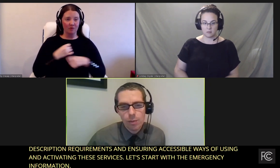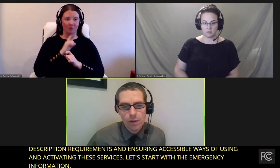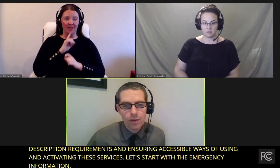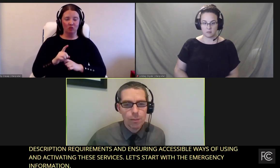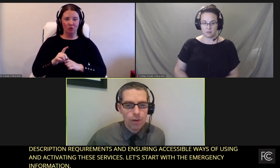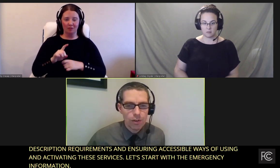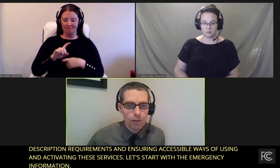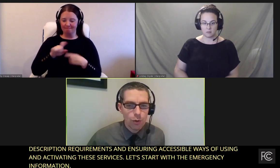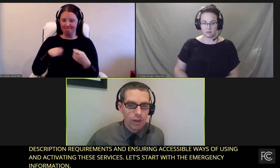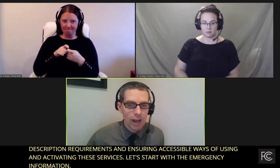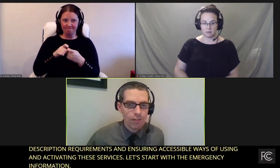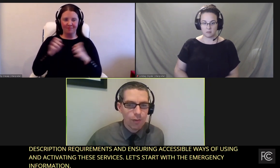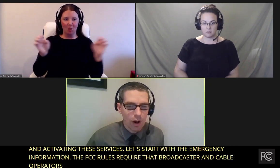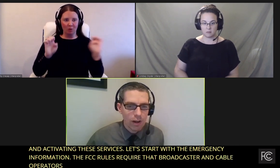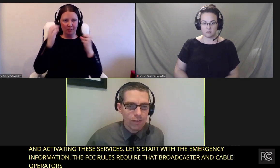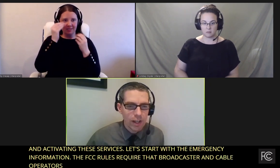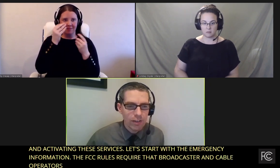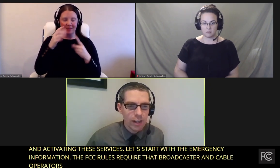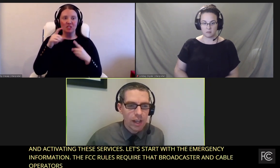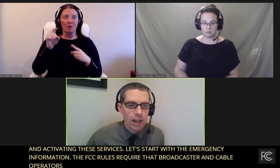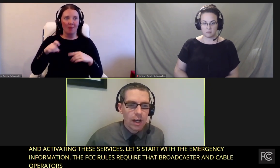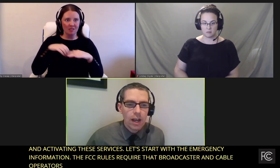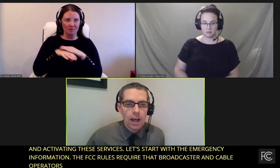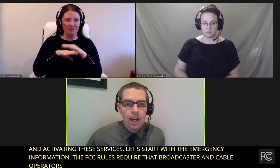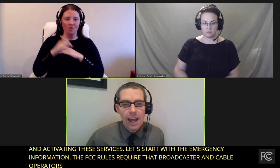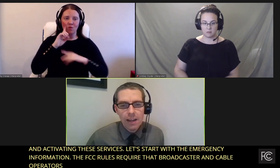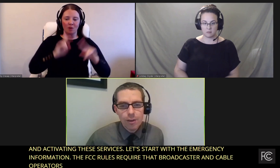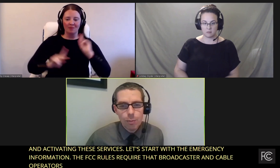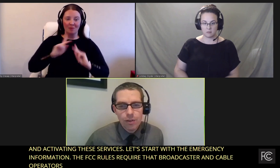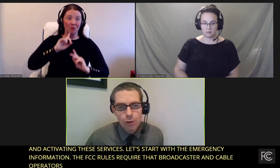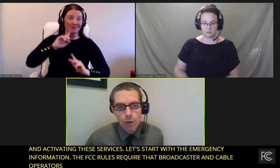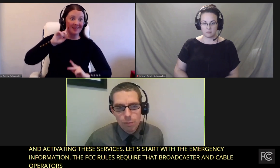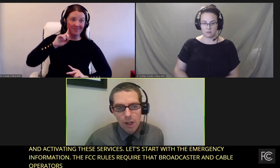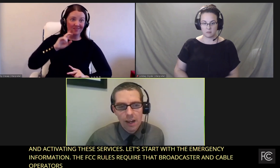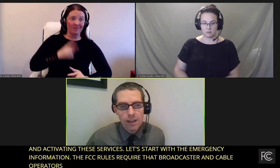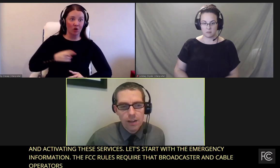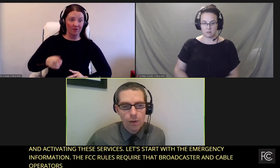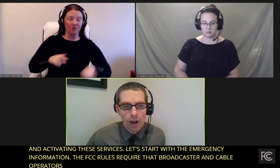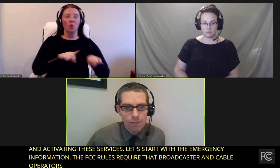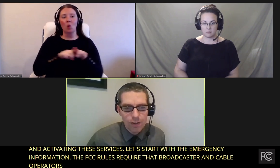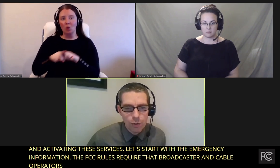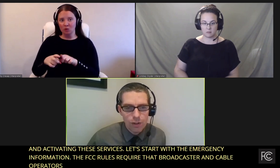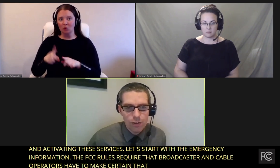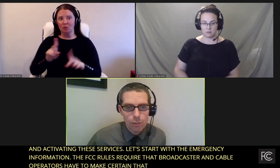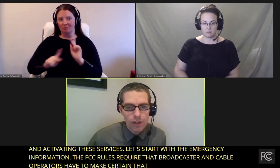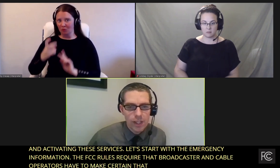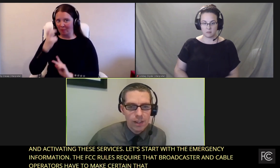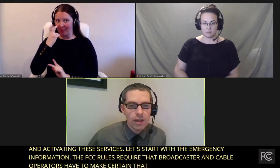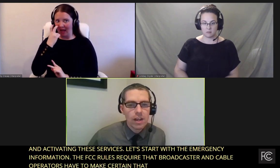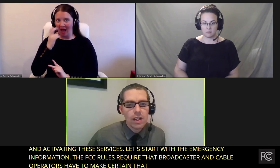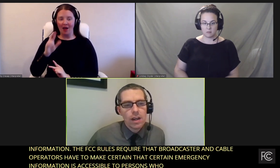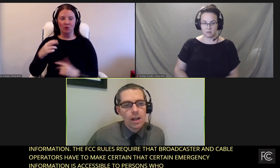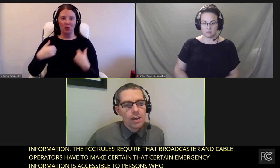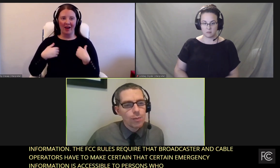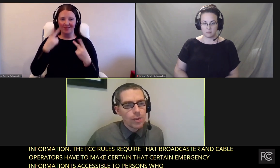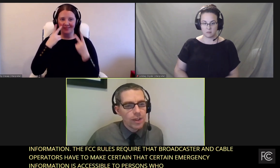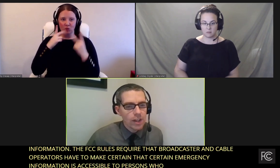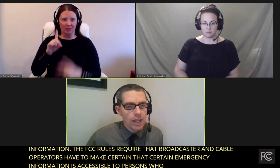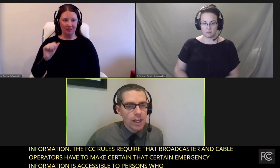accessible to persons who are deaf or hard of hearing and to persons who are blind or have visual disabilities,